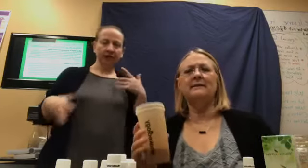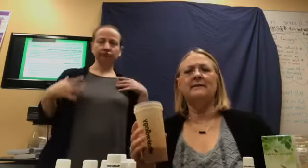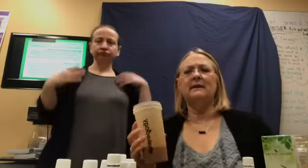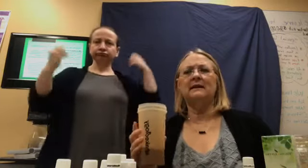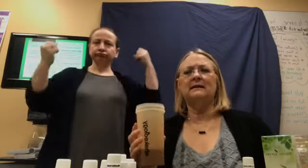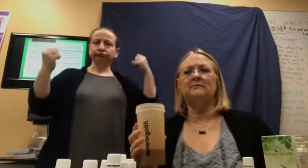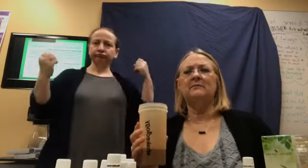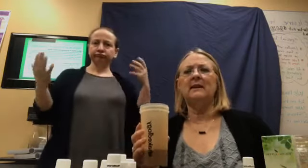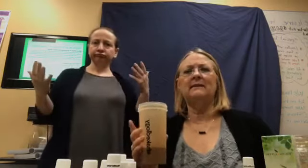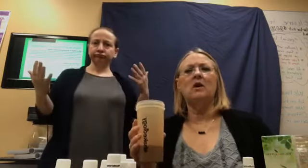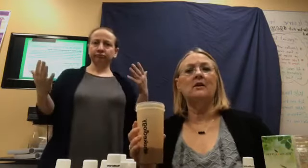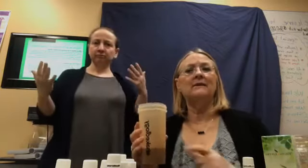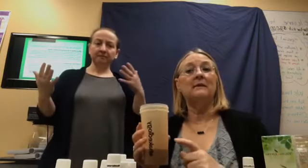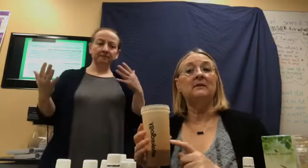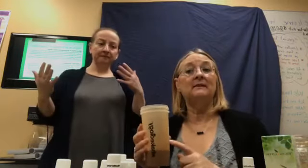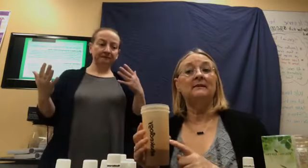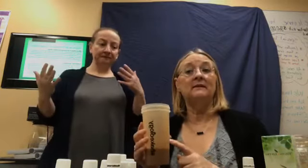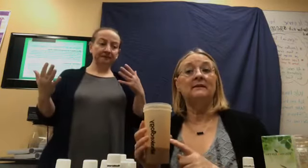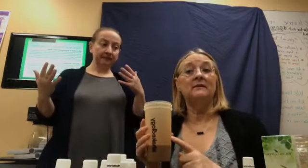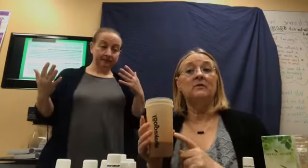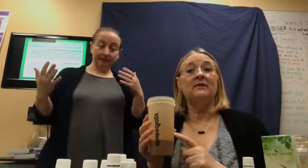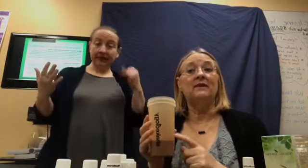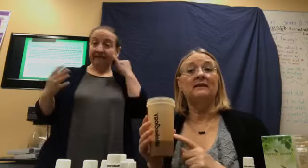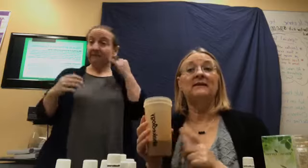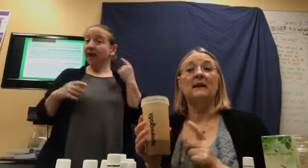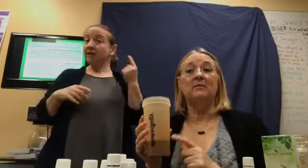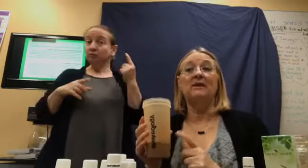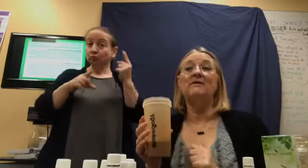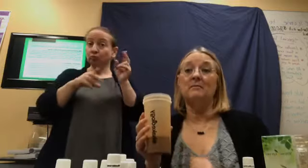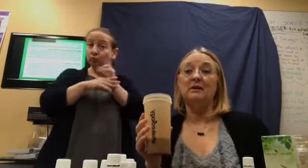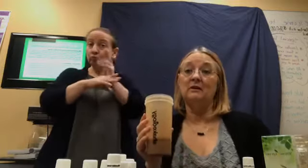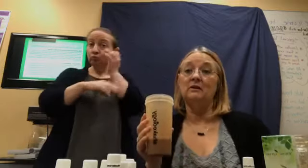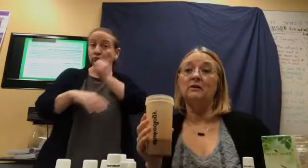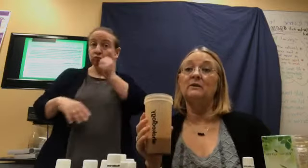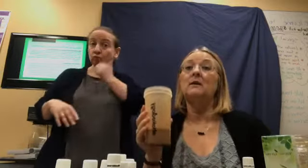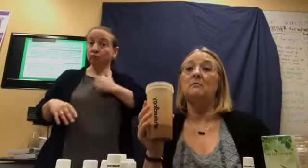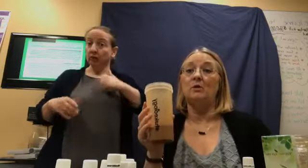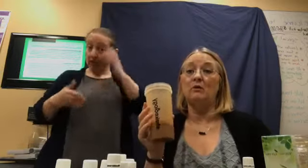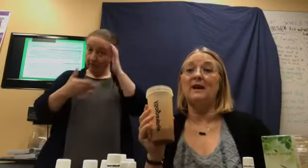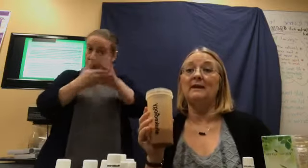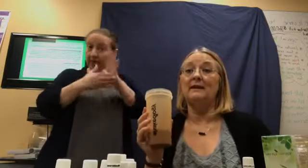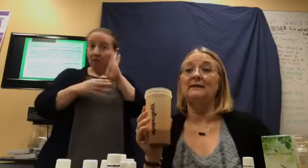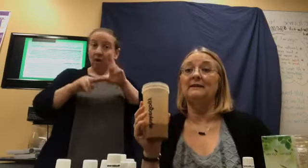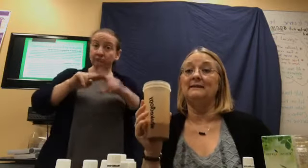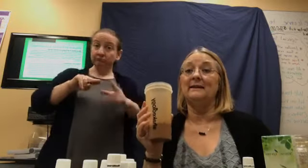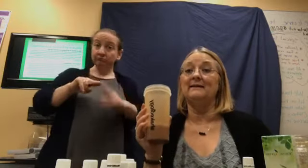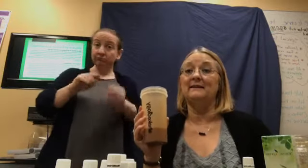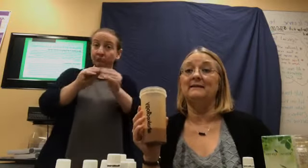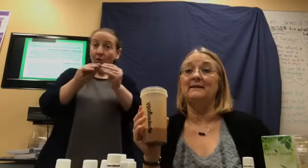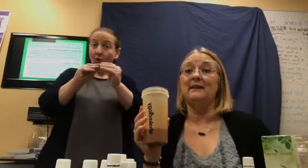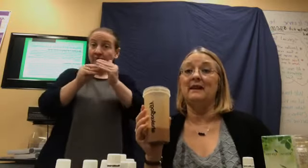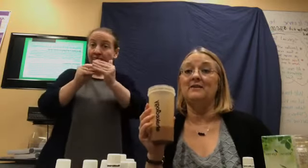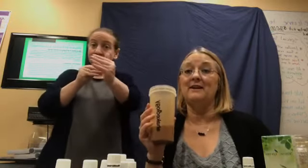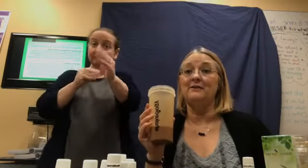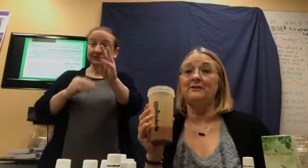And, as long as I'm consistent with this, I believe I'm going to lose more weight in this next 60-day challenge.